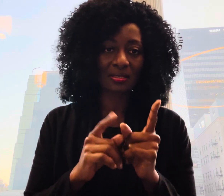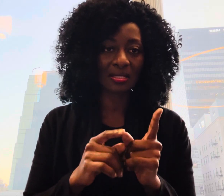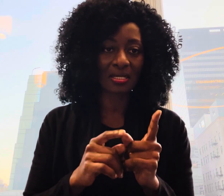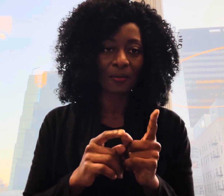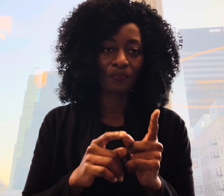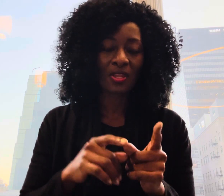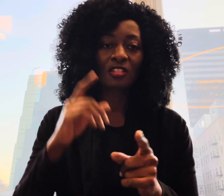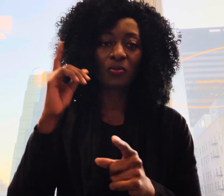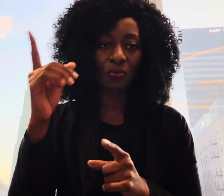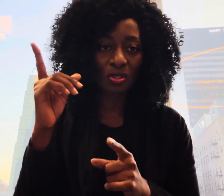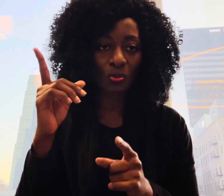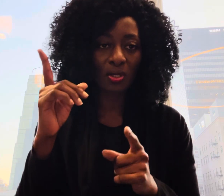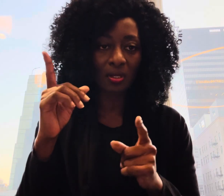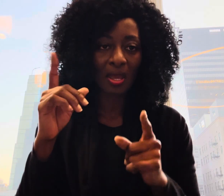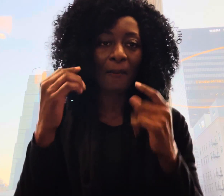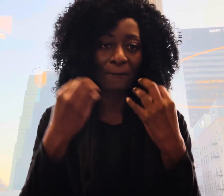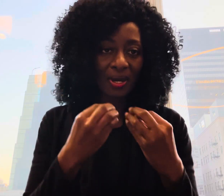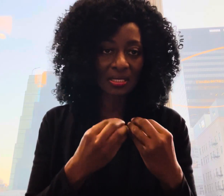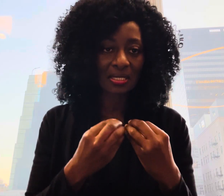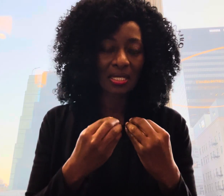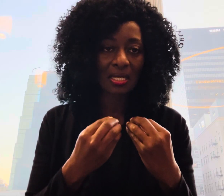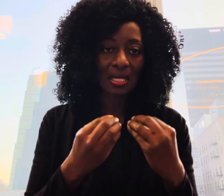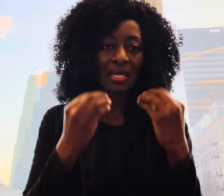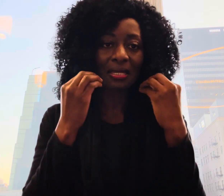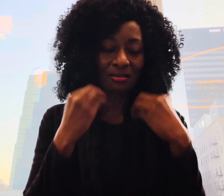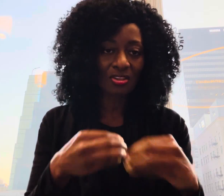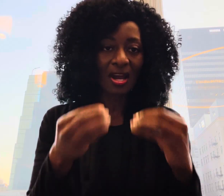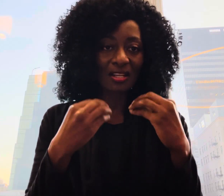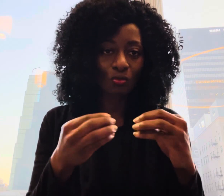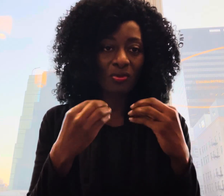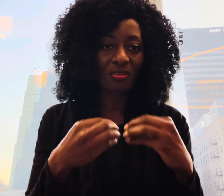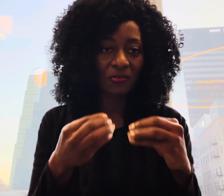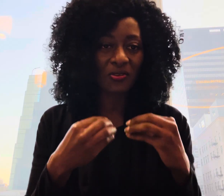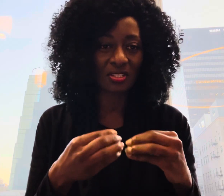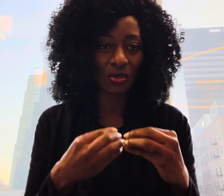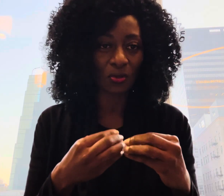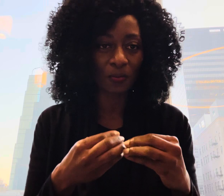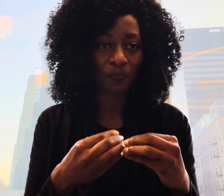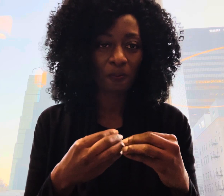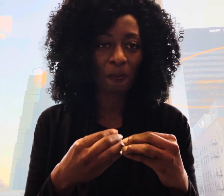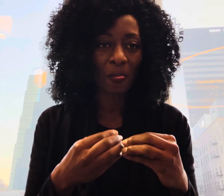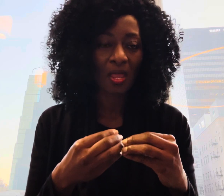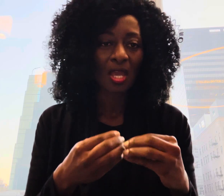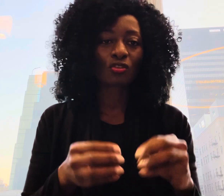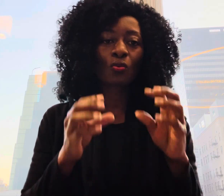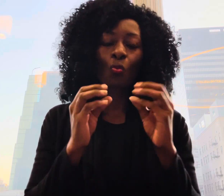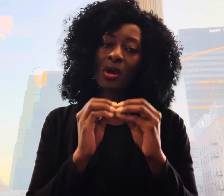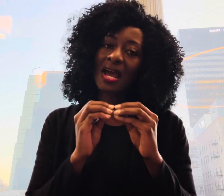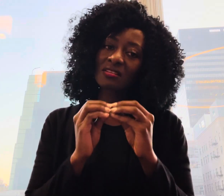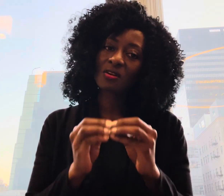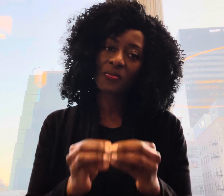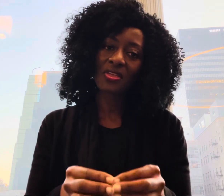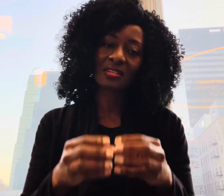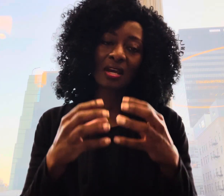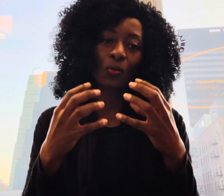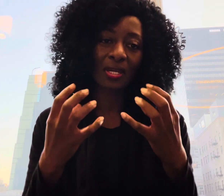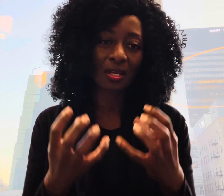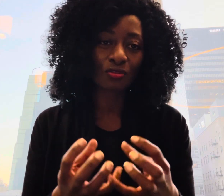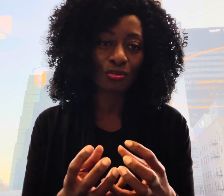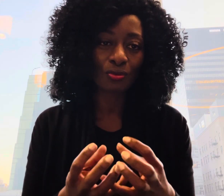said it's spiritual but it starts with the physical so what are some things that we can do